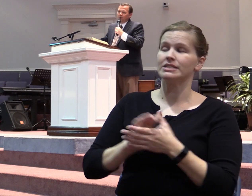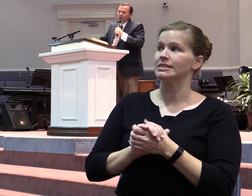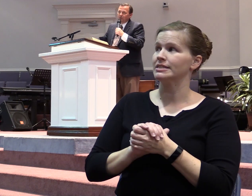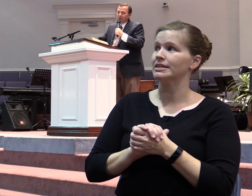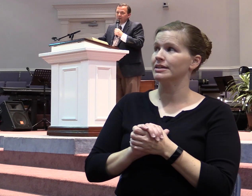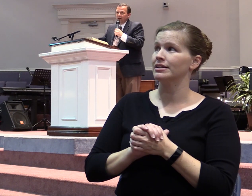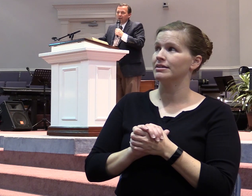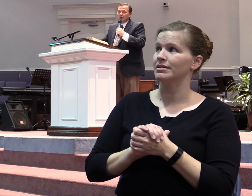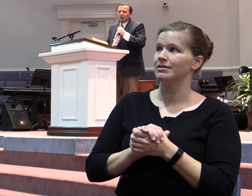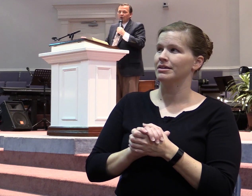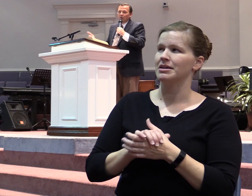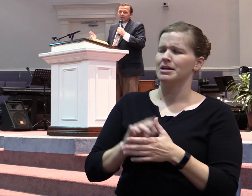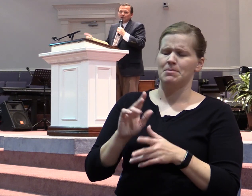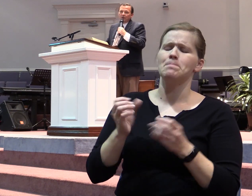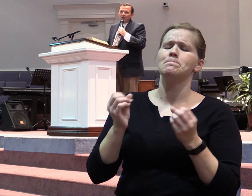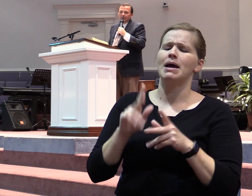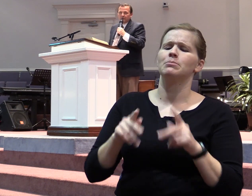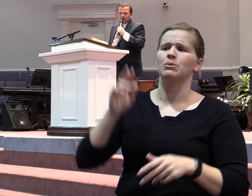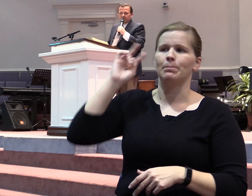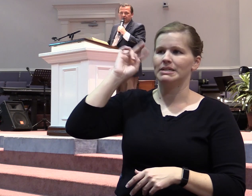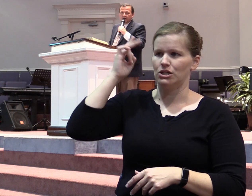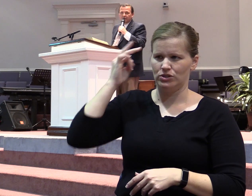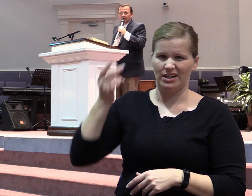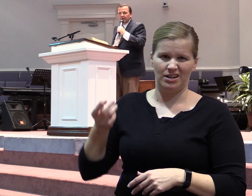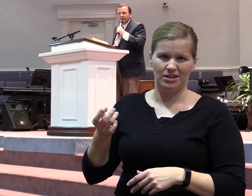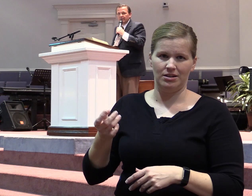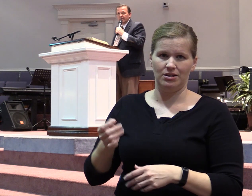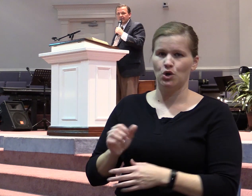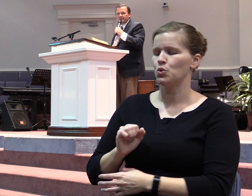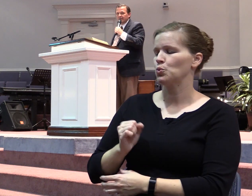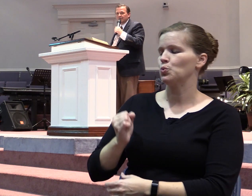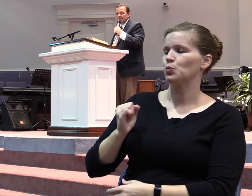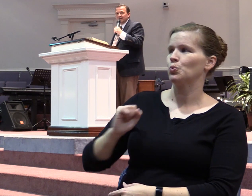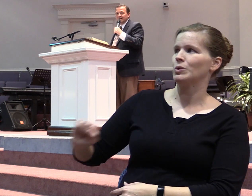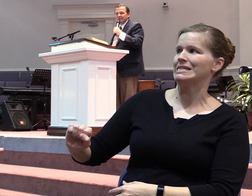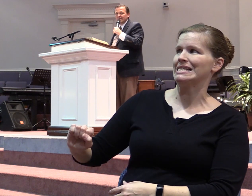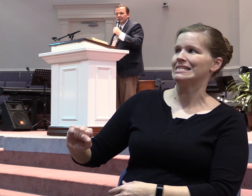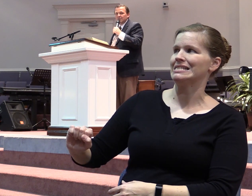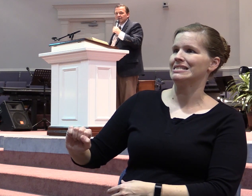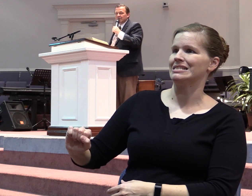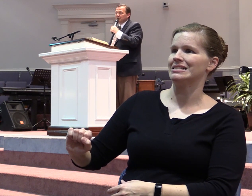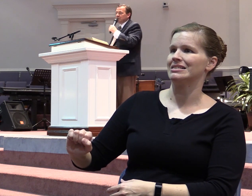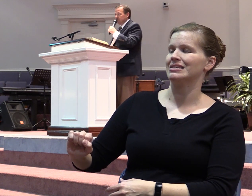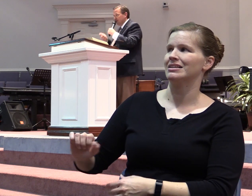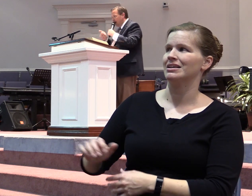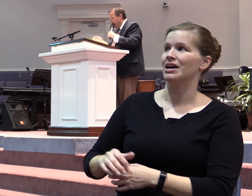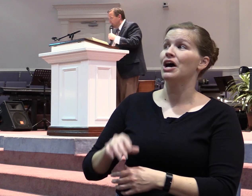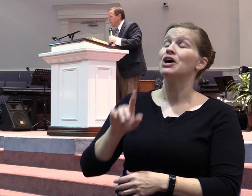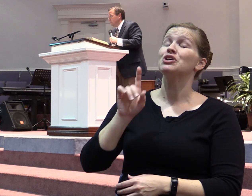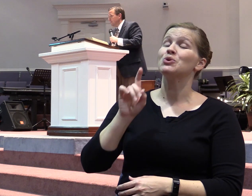four percent. Because we always just quote it like this. Resist the devil and he will flee. It's not what the Bible says. The Bible says you've got to submit to God. Right.